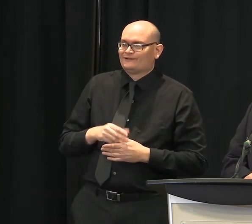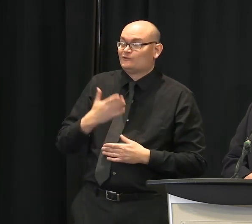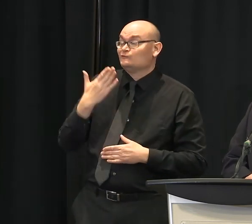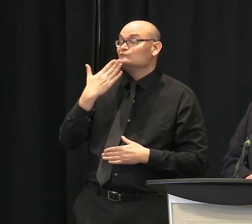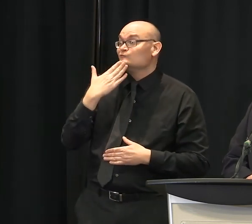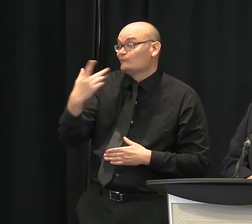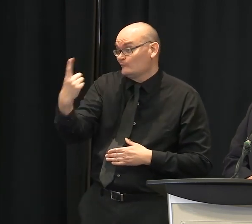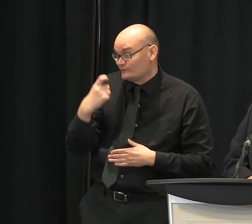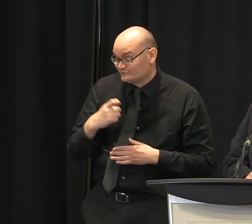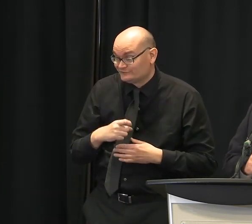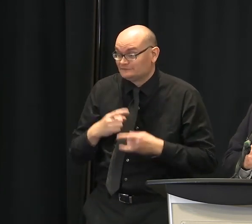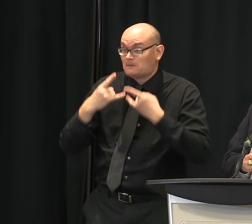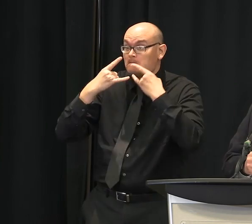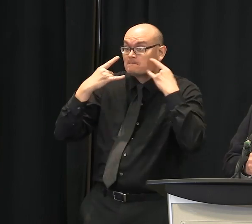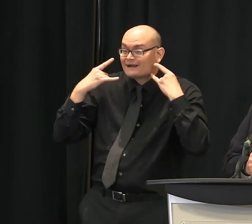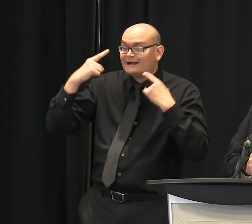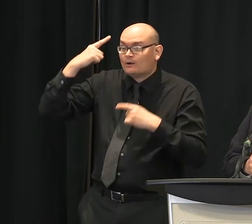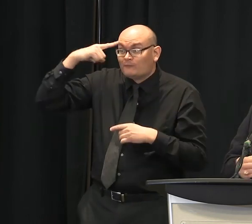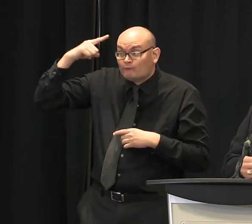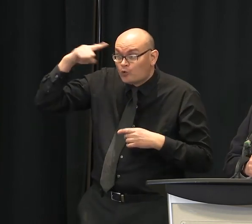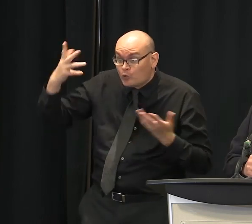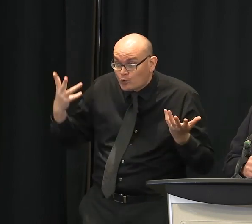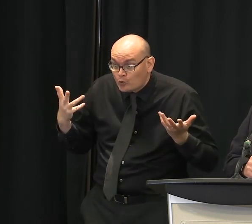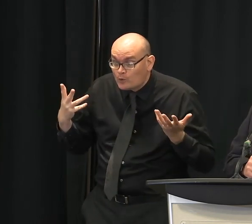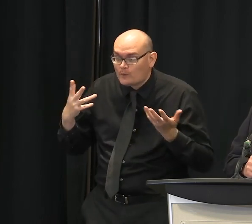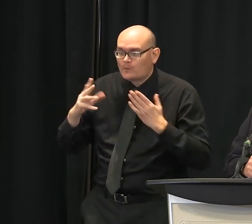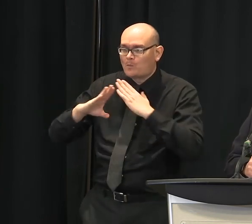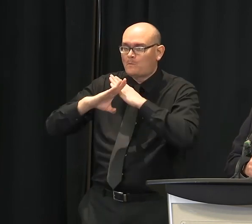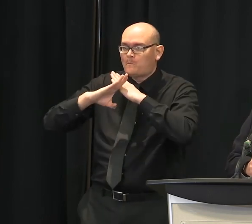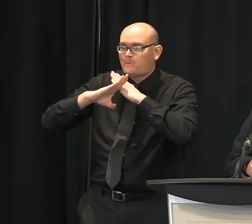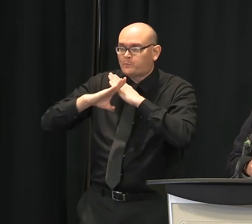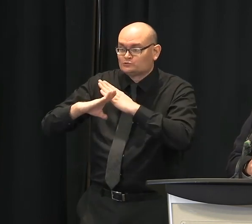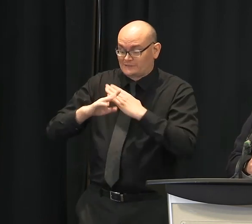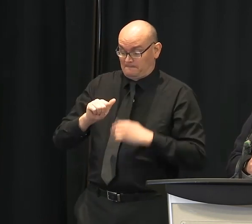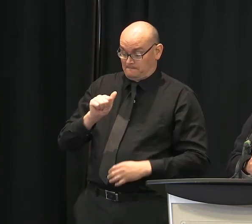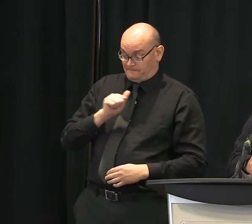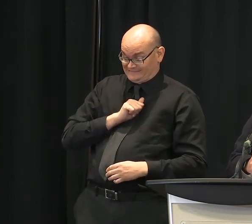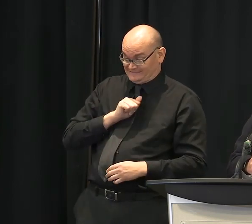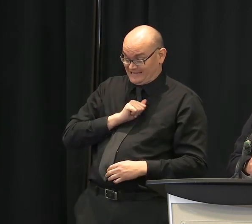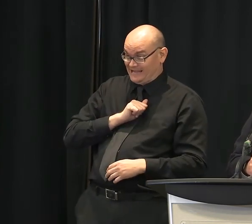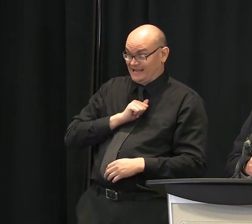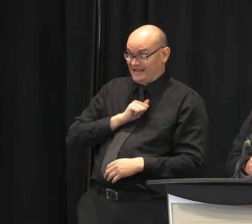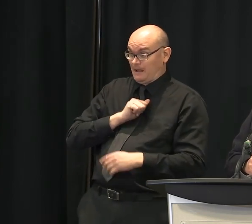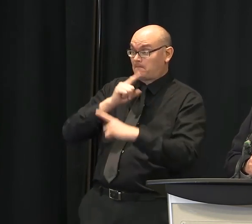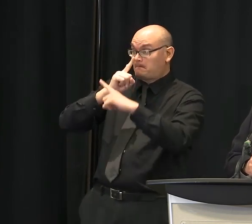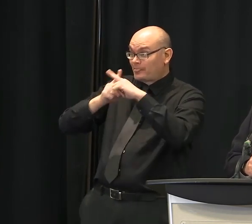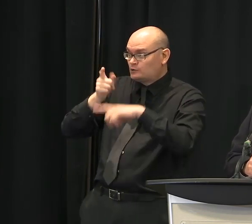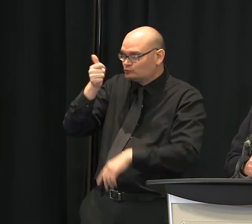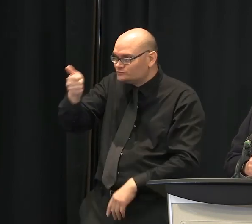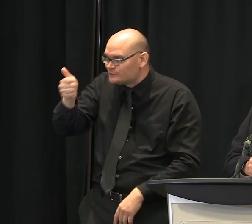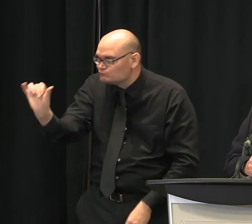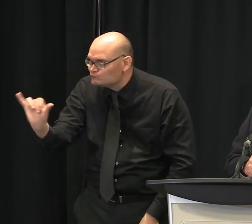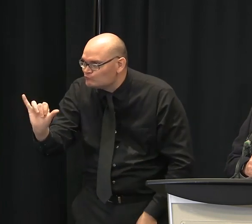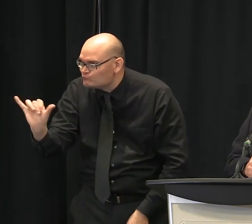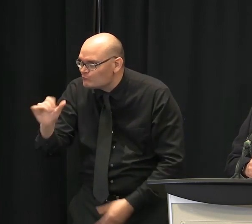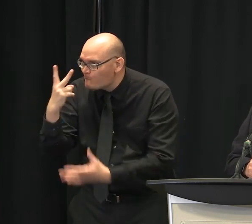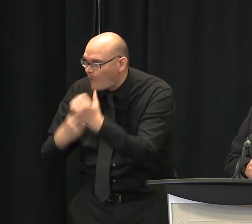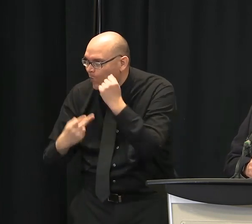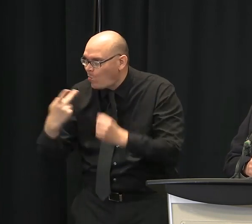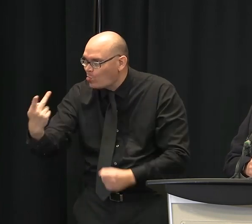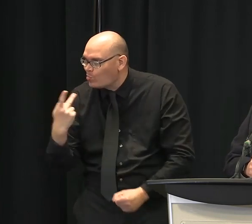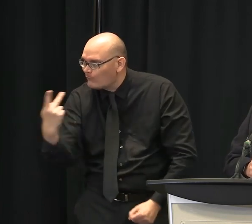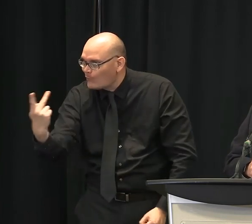if you have a mask on, it goes both ways. So if you have a mask on and you're somebody that doesn't have a mask and coughs or